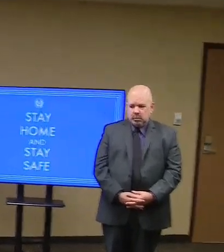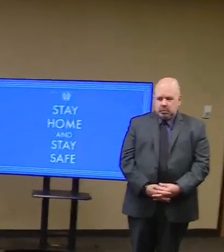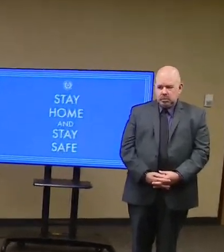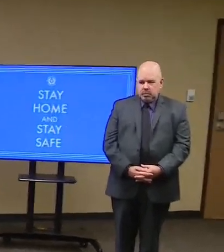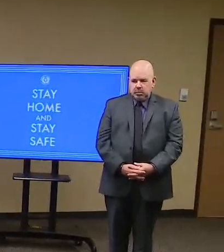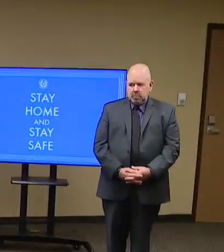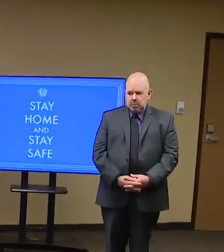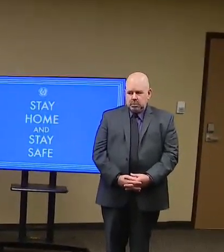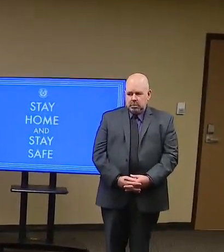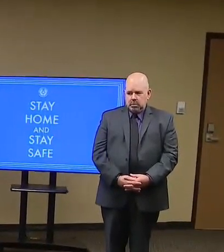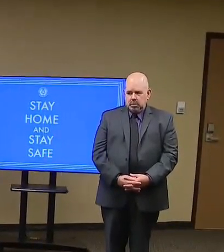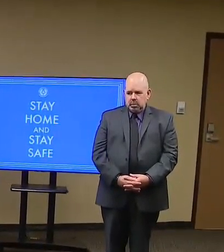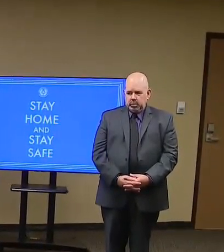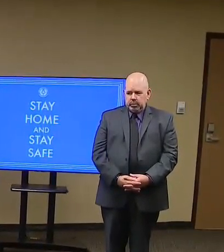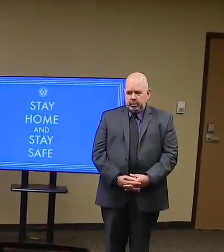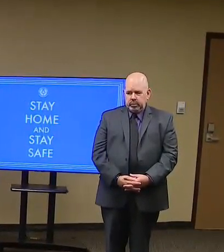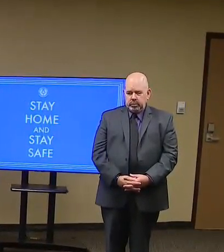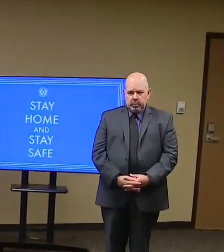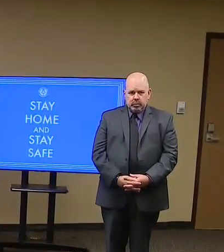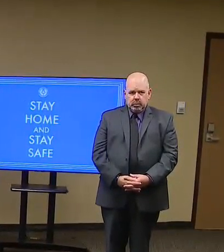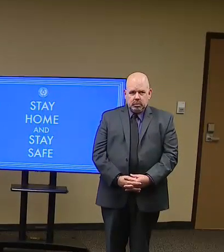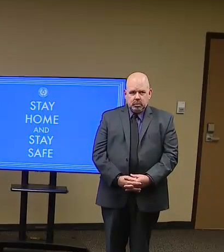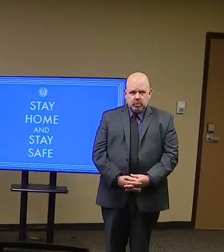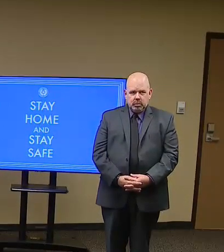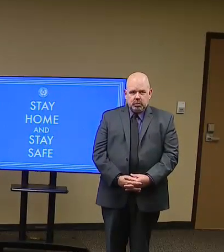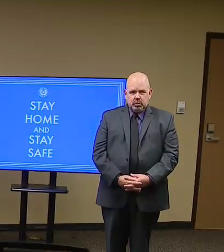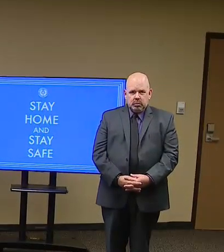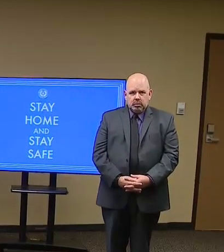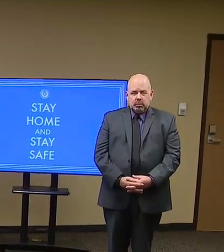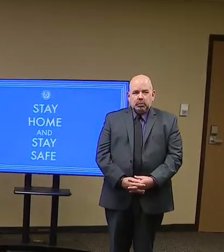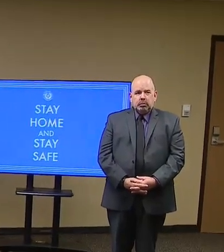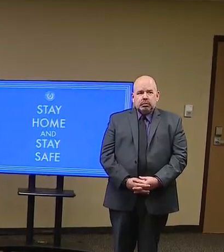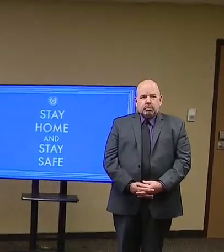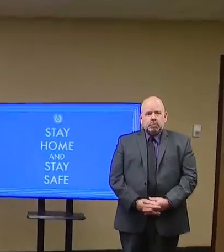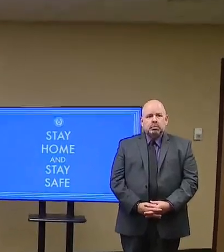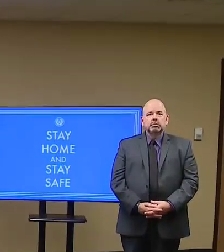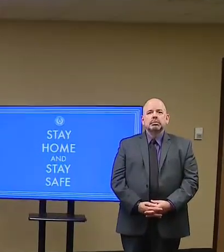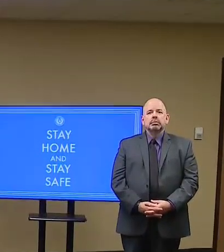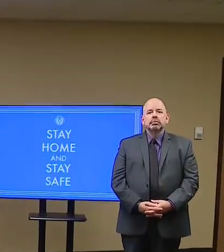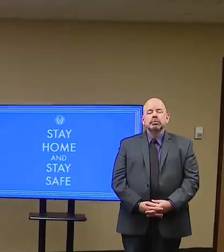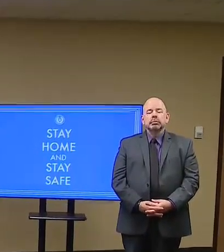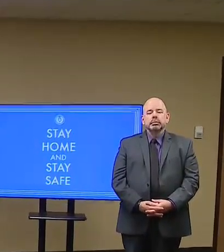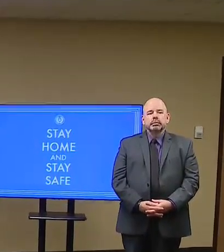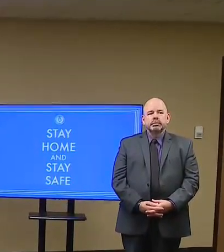that we have that. Let me back up some because I don't want to.